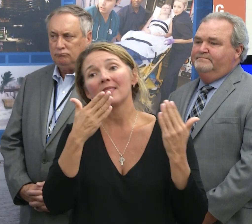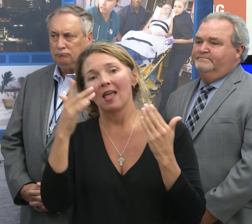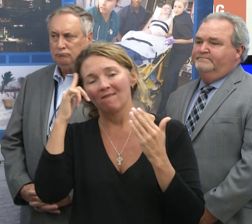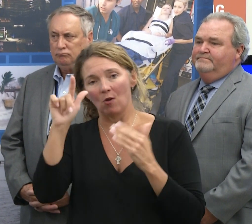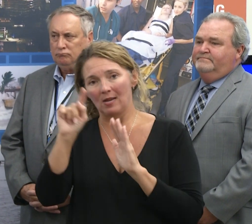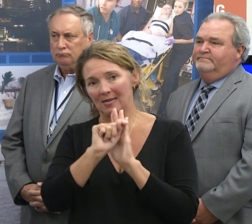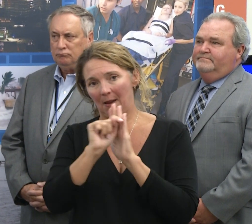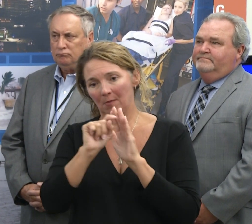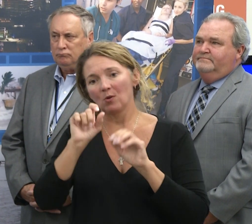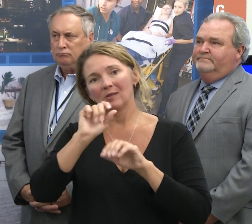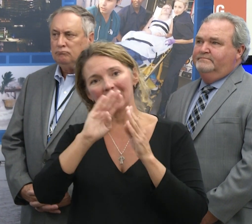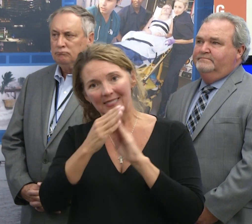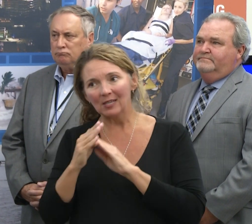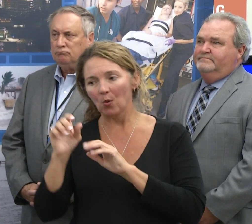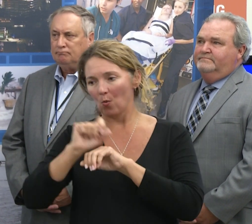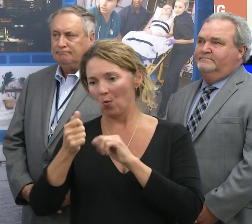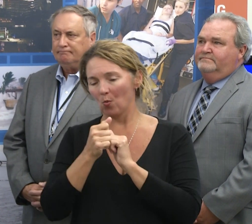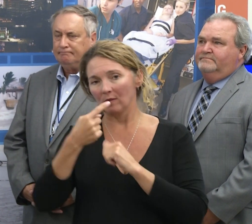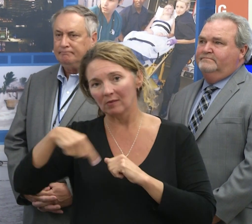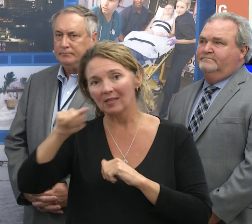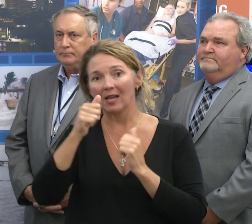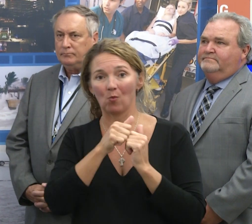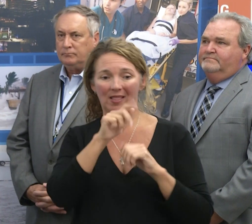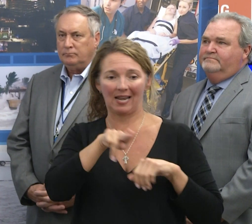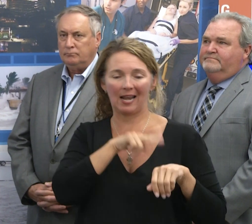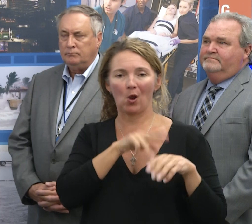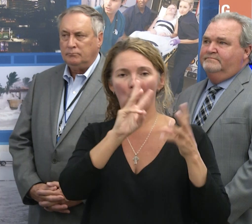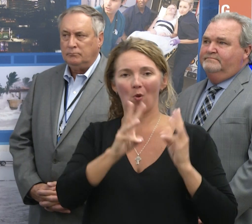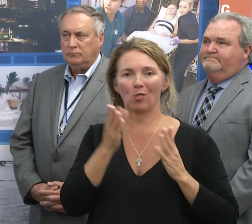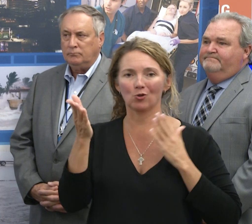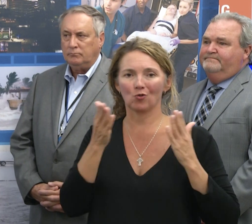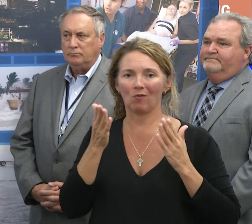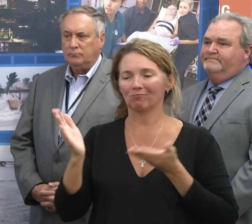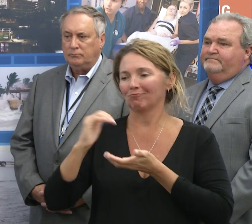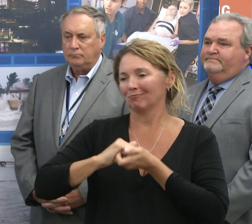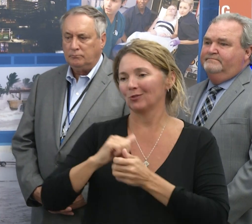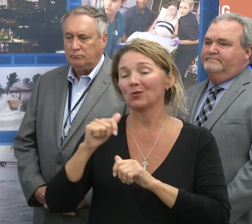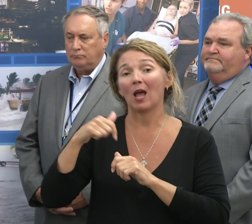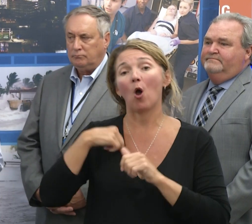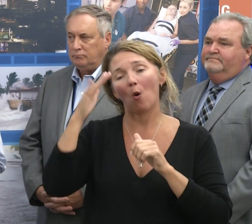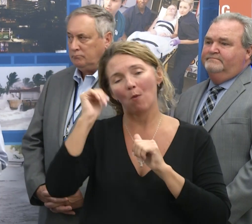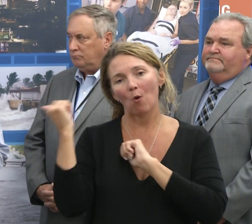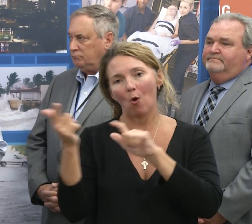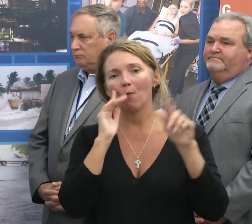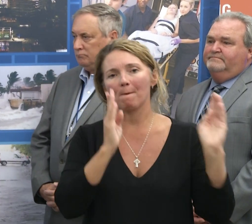for working so closely with the National Weather Service. And definitely want to make sure that we all prepare the season.